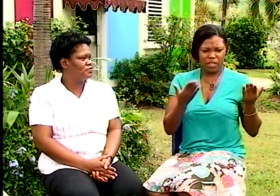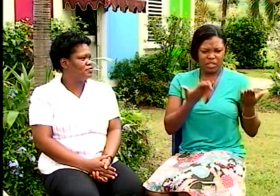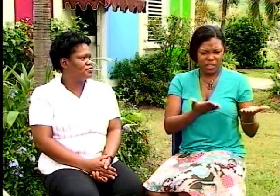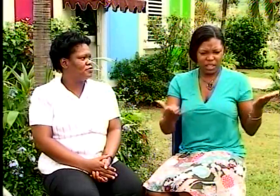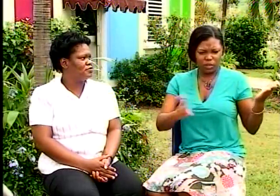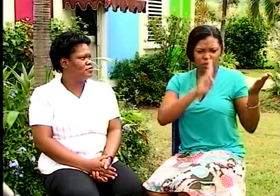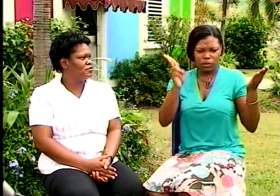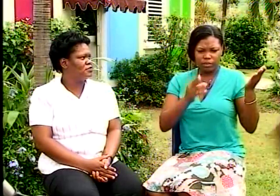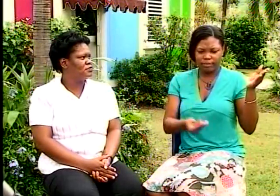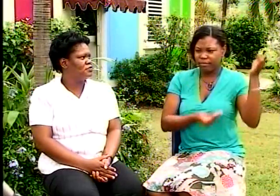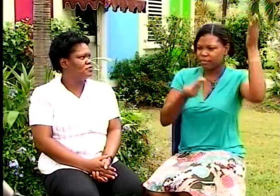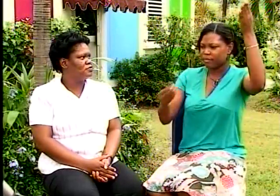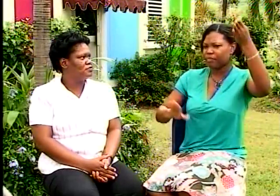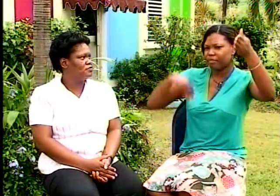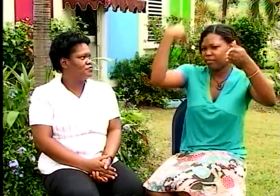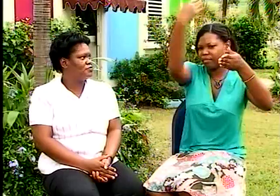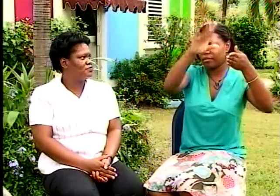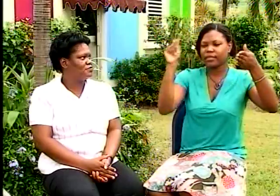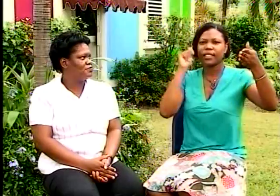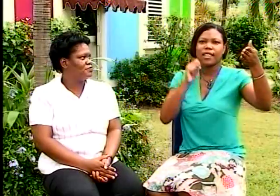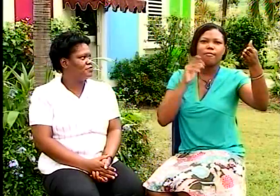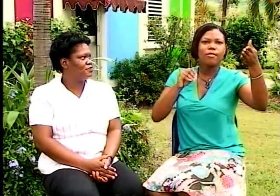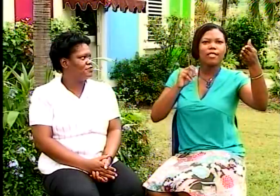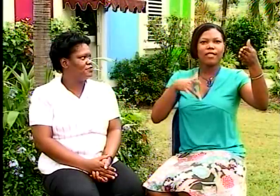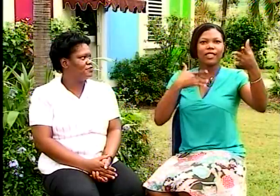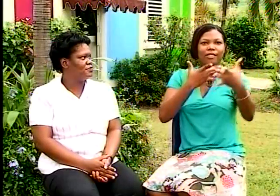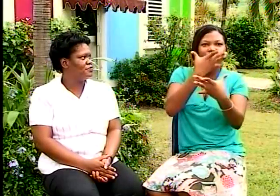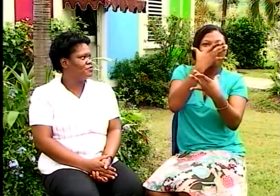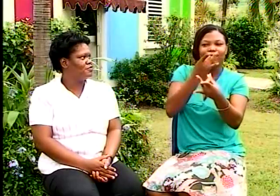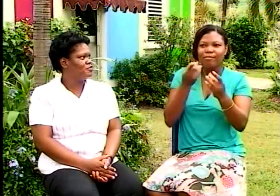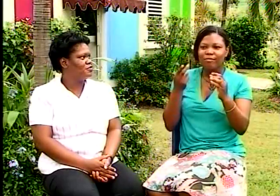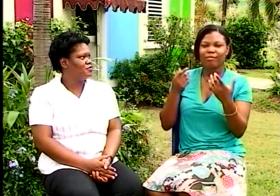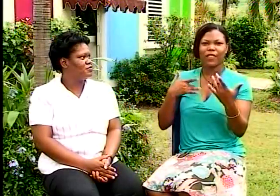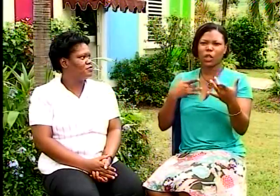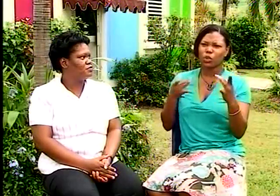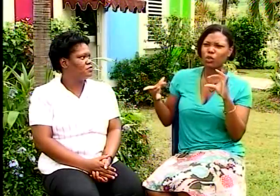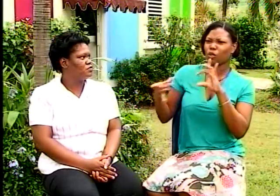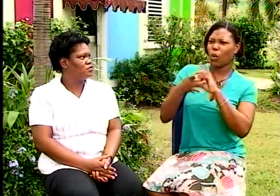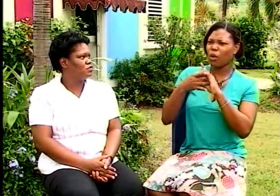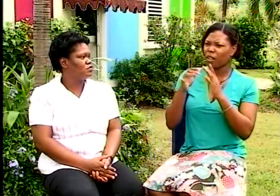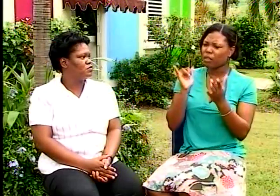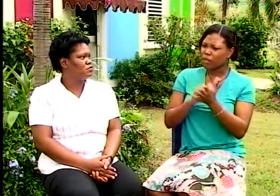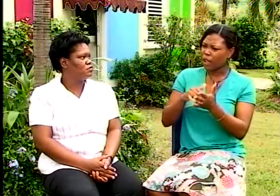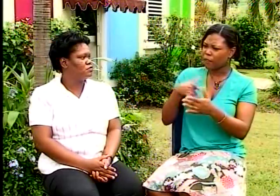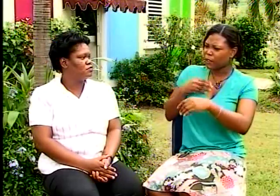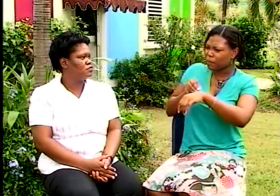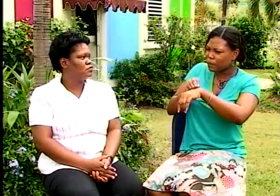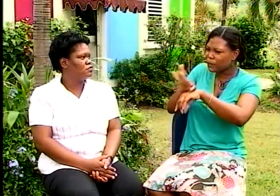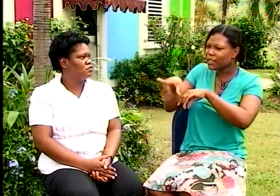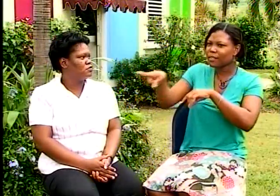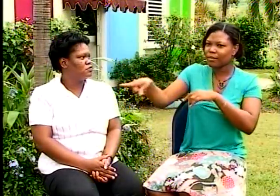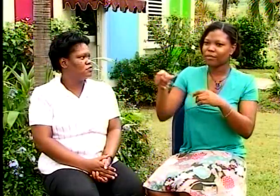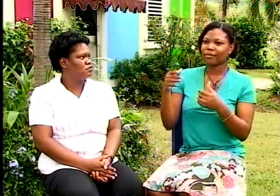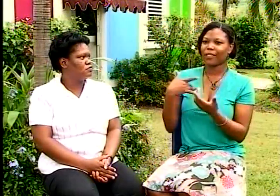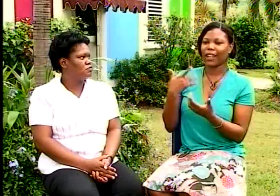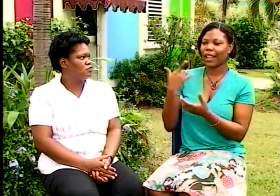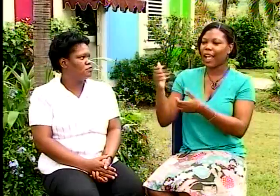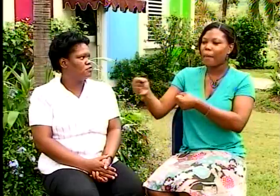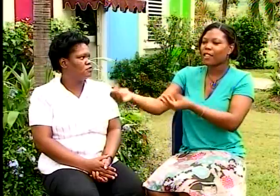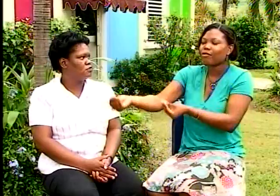When you have the material there to use, especially like the fish chart, the teenagers are interested. They can connect with it. It really influenced